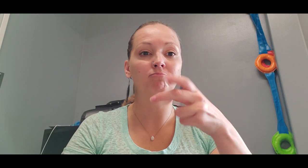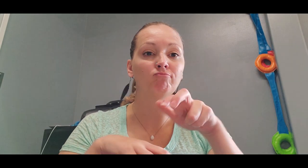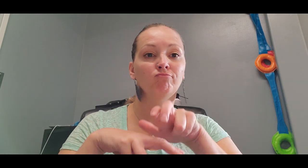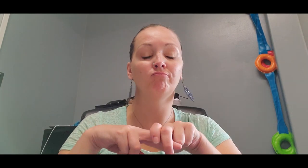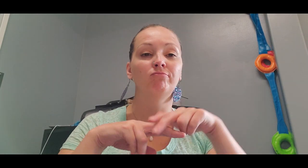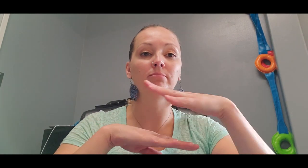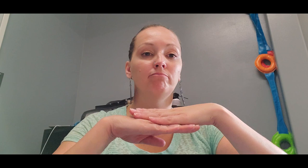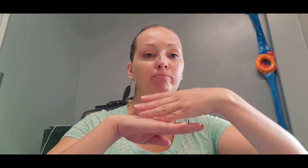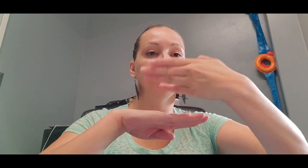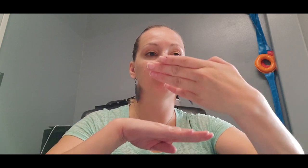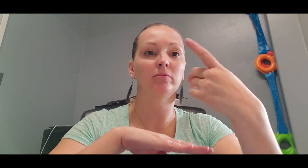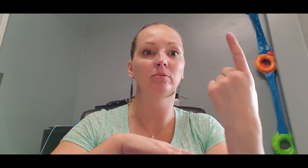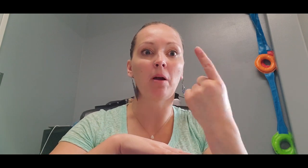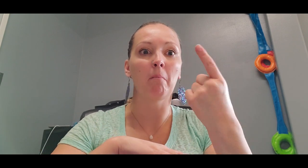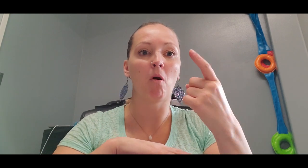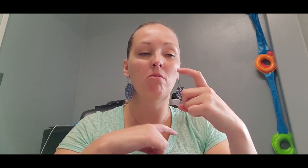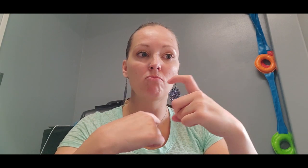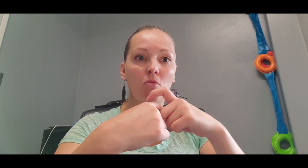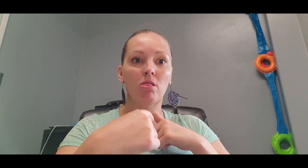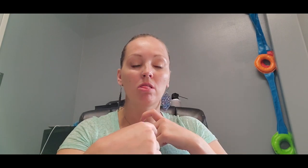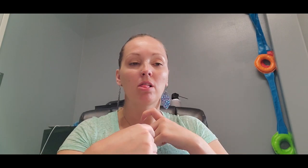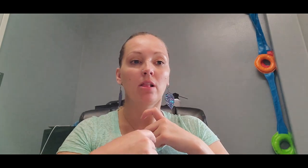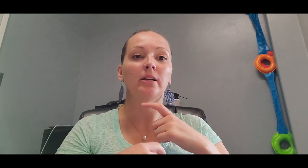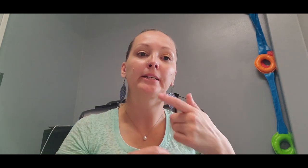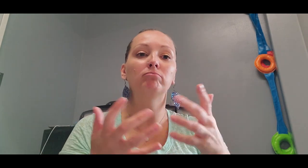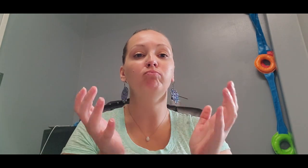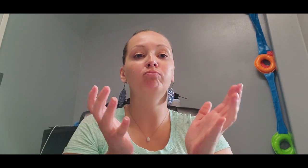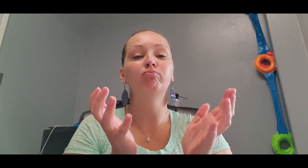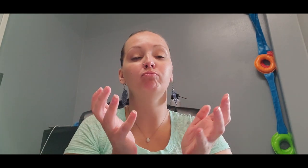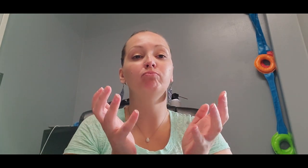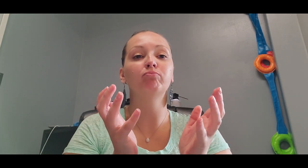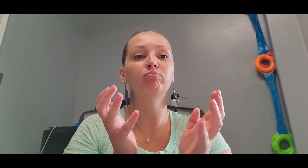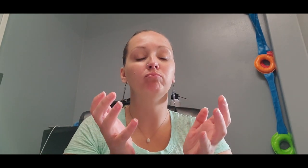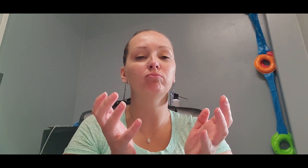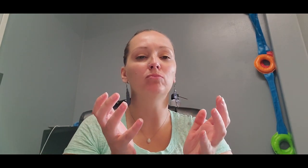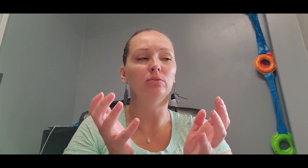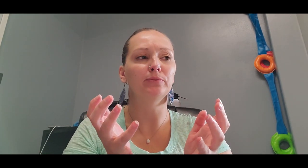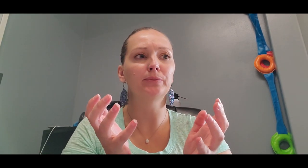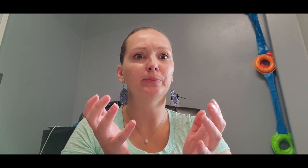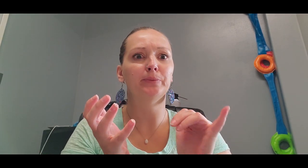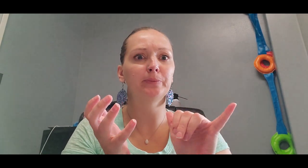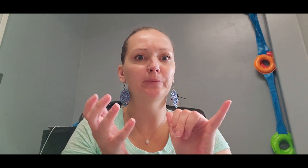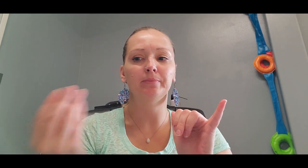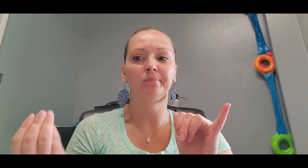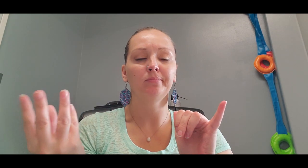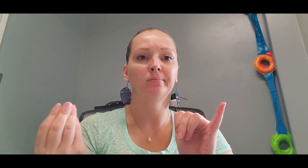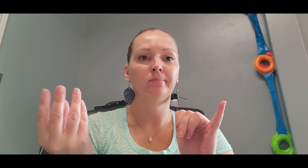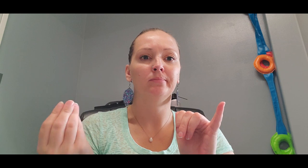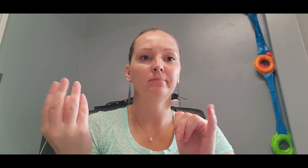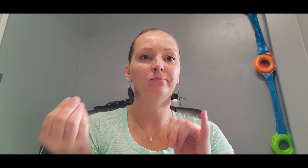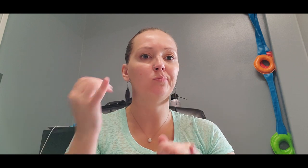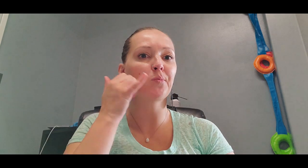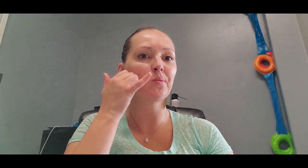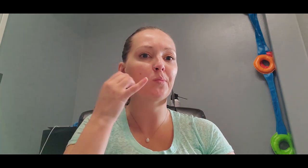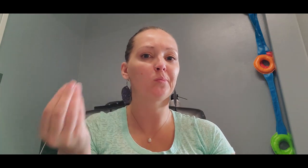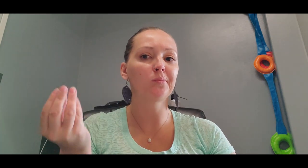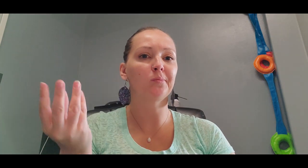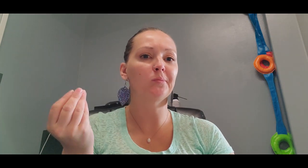A deaf man is sitting and somebody calls him. He talks with them and while he's calling his